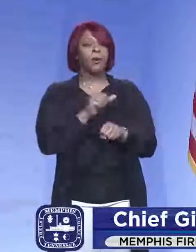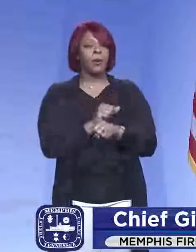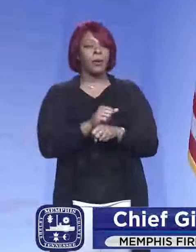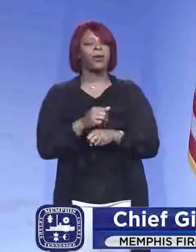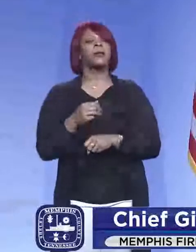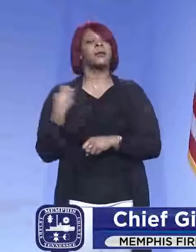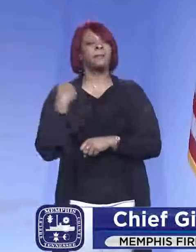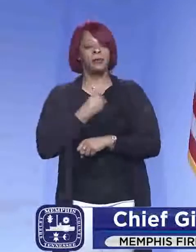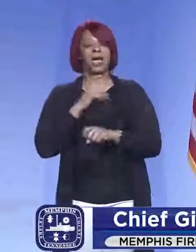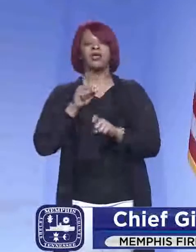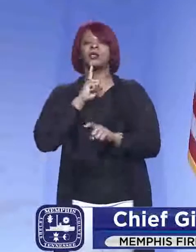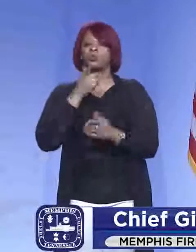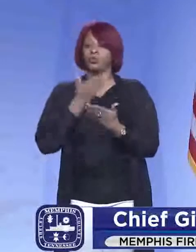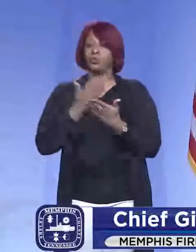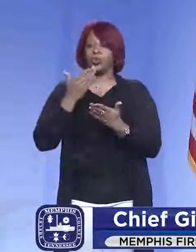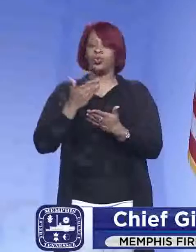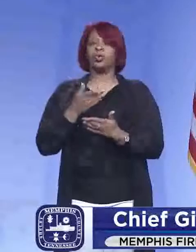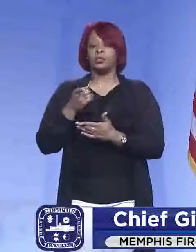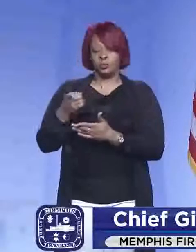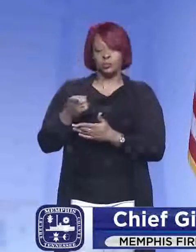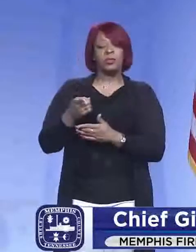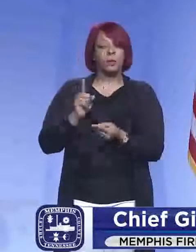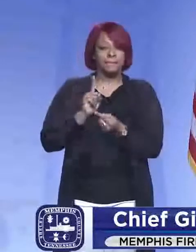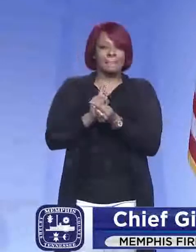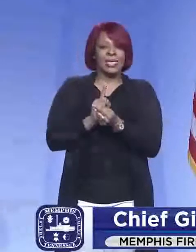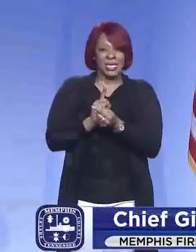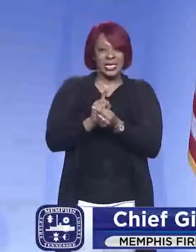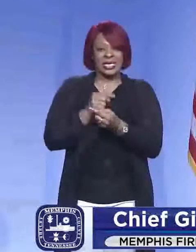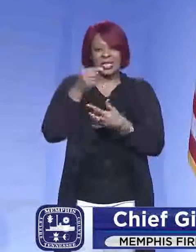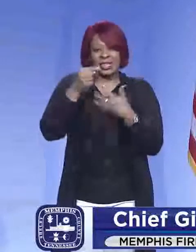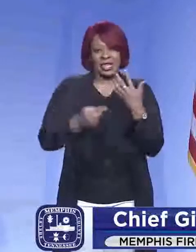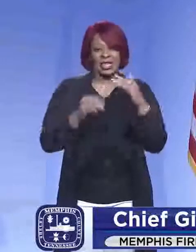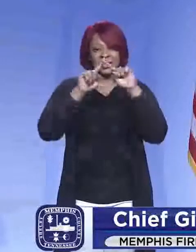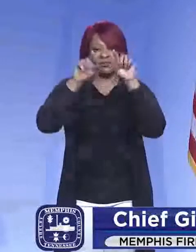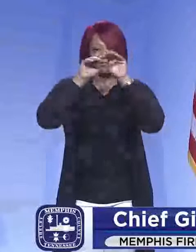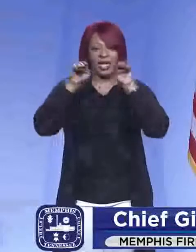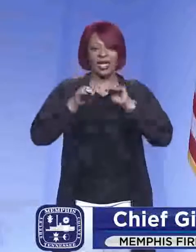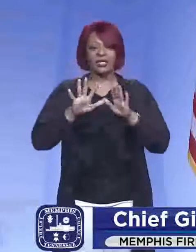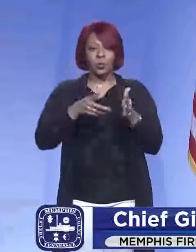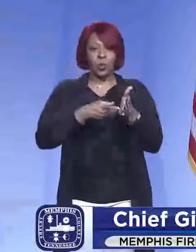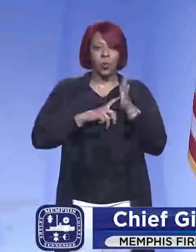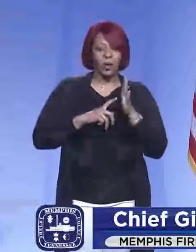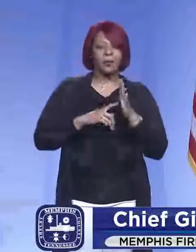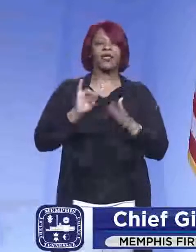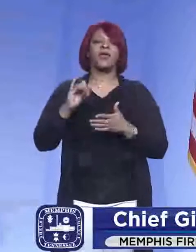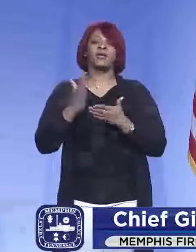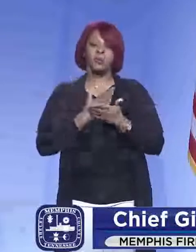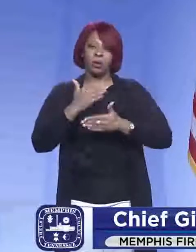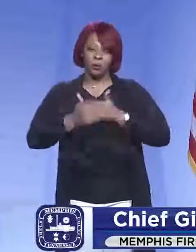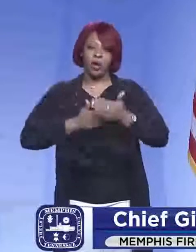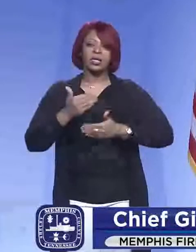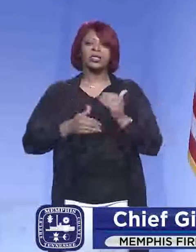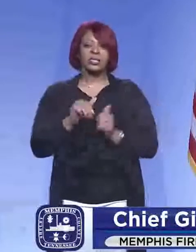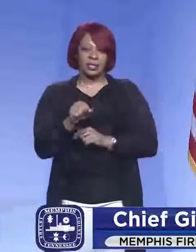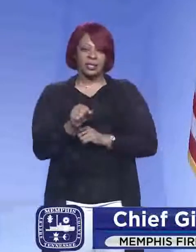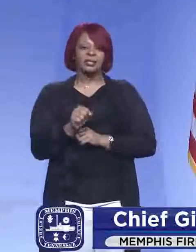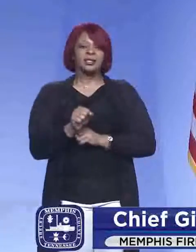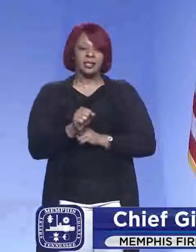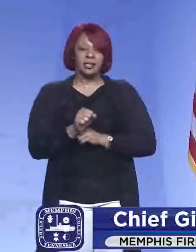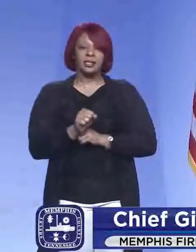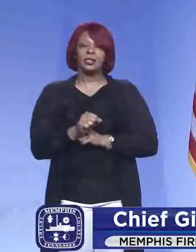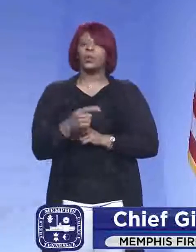members will have to attest that they meet the conditions of this phase. Um, so, uh, that will be part of the process, uh,